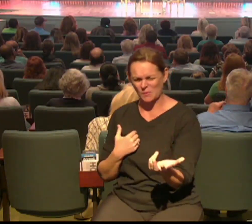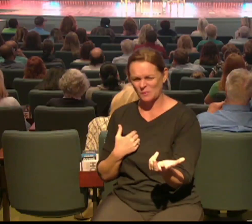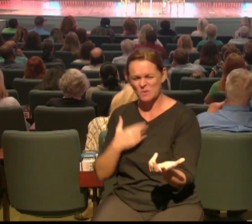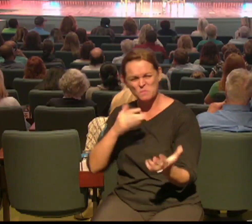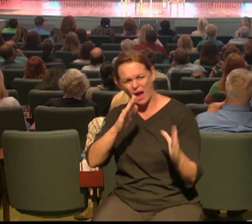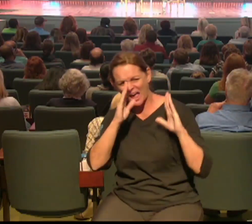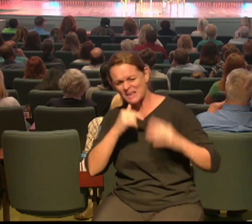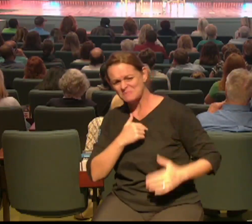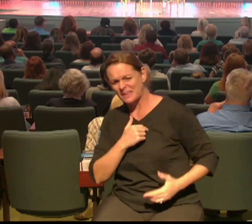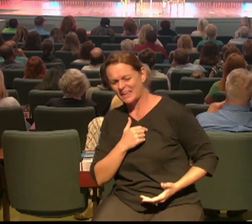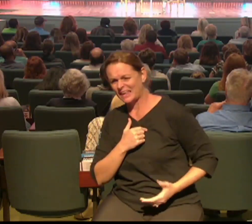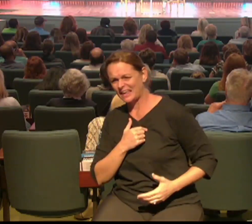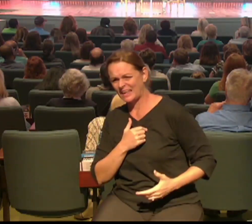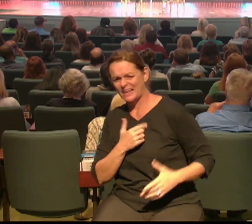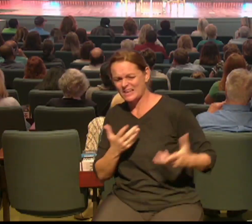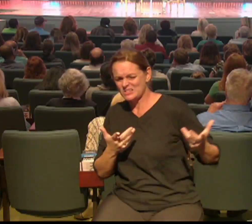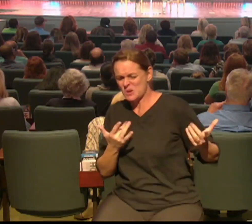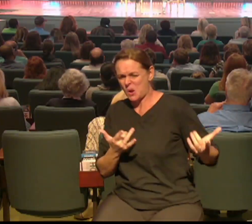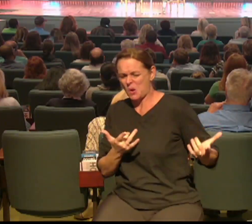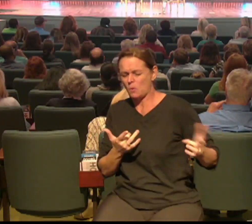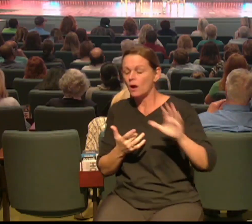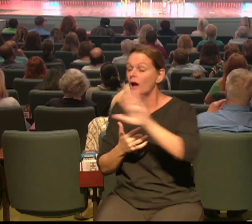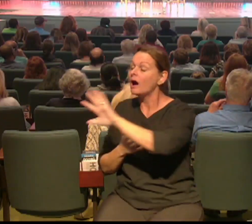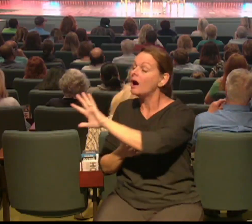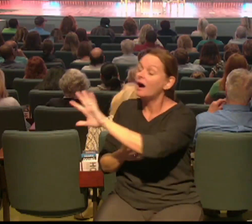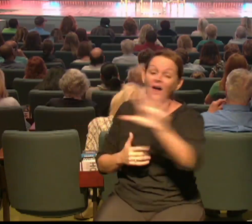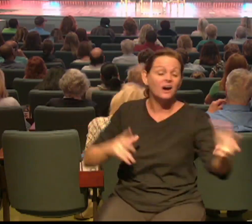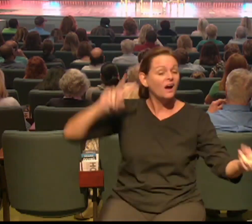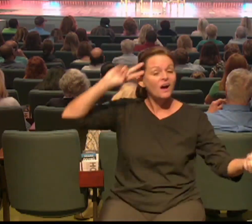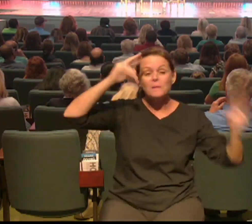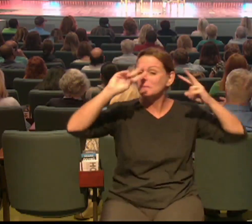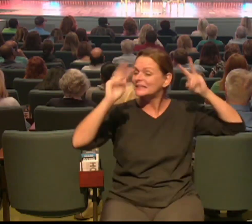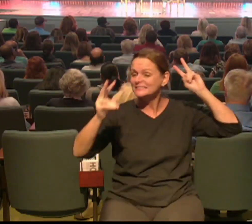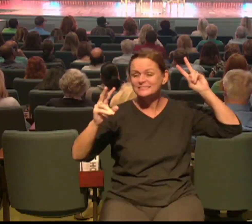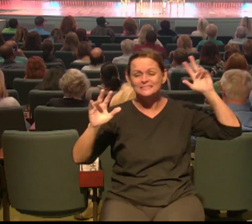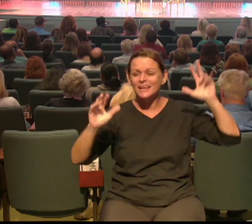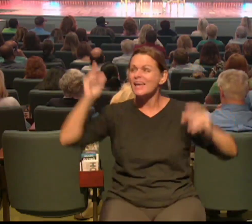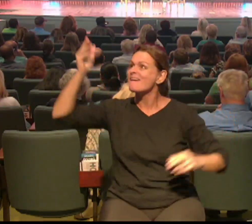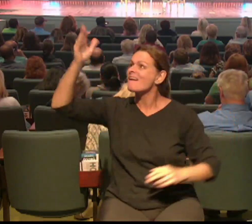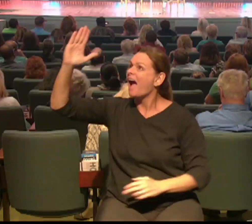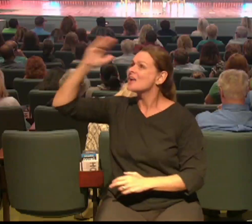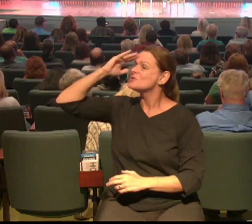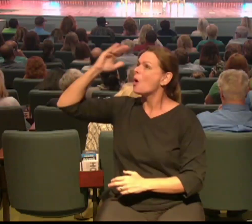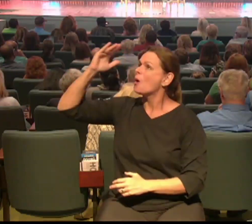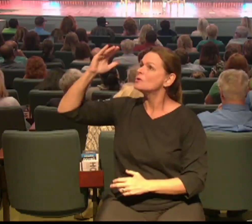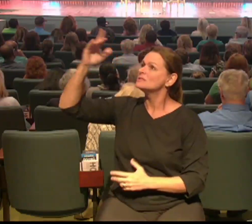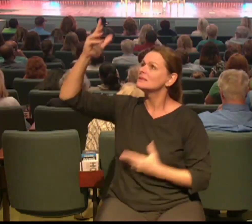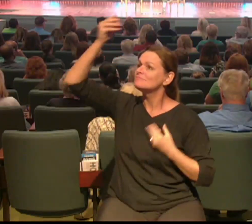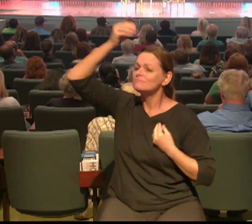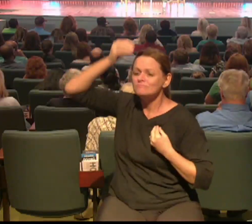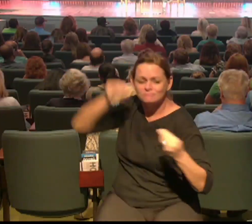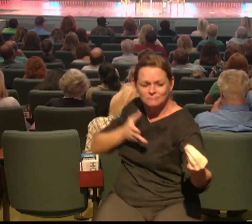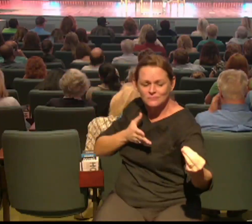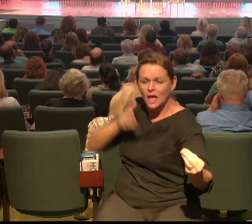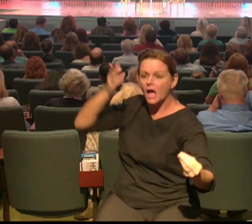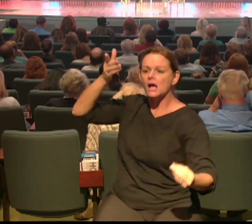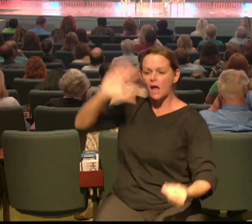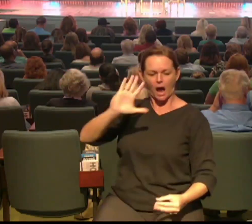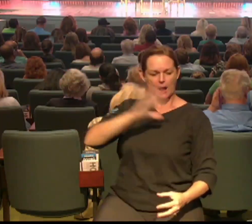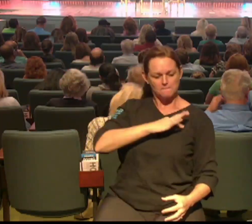I want you to hear me that you don't have to be perfect to be God's perfect choice you're not perfect